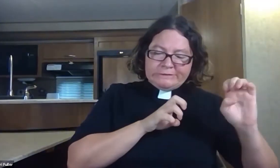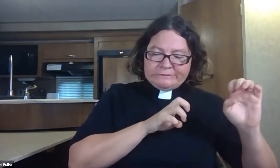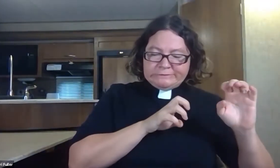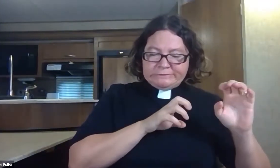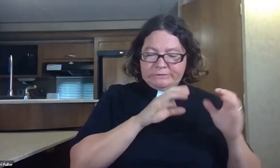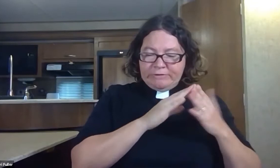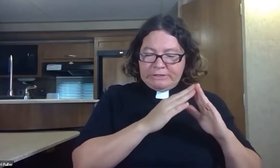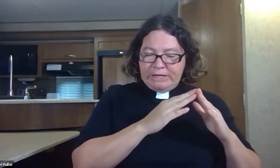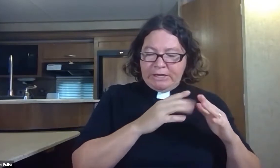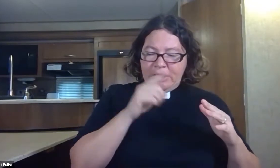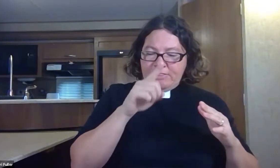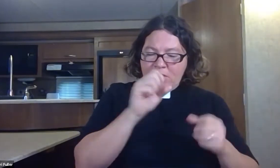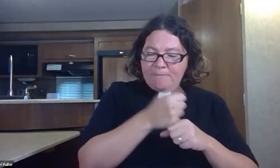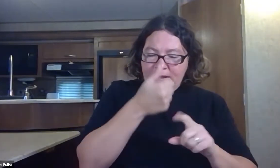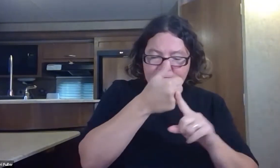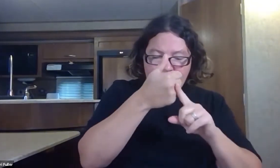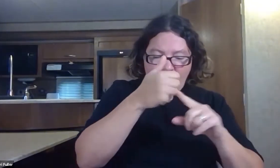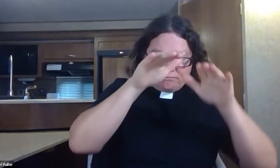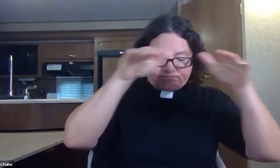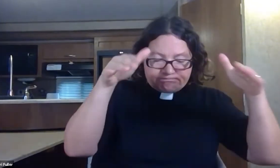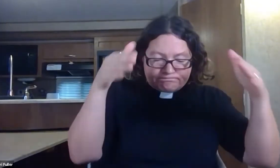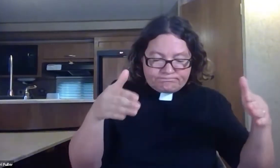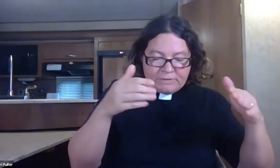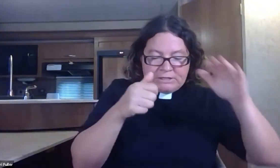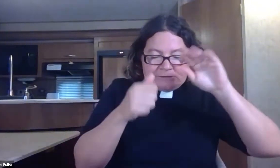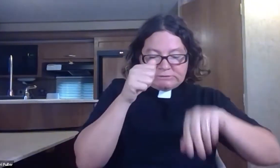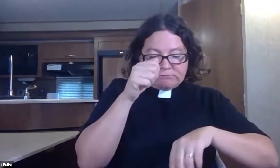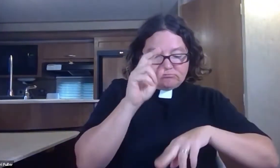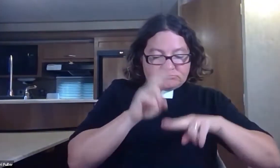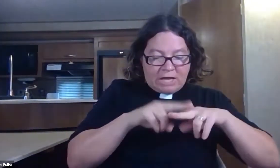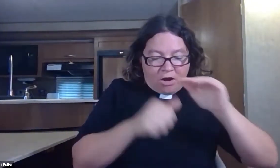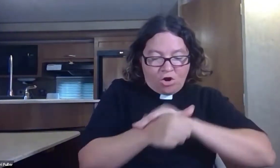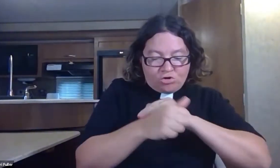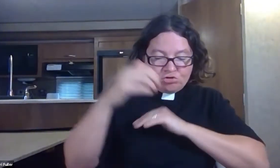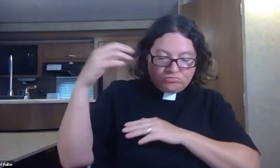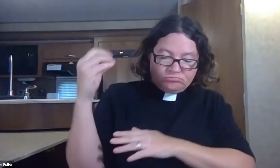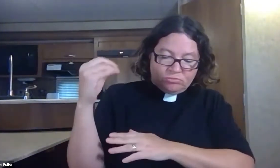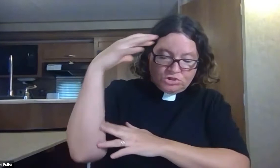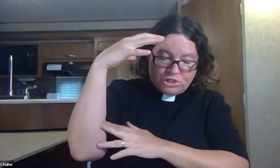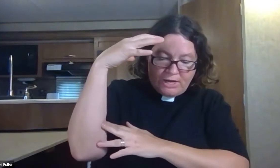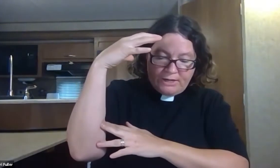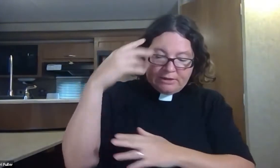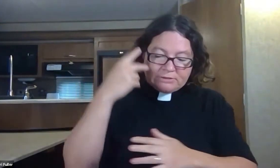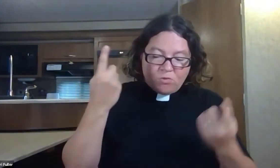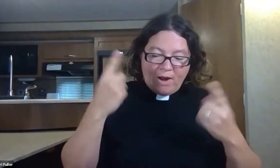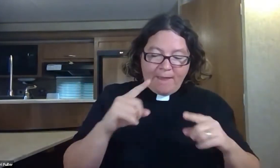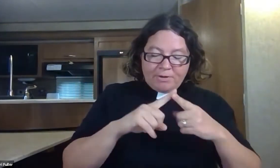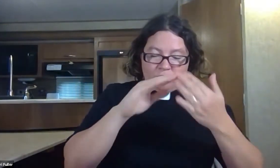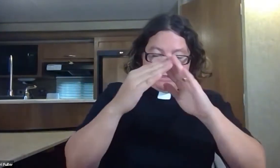and sat down east of the city. And there he made himself a hut, and sat under it, in the shade,